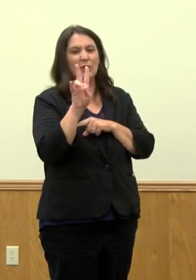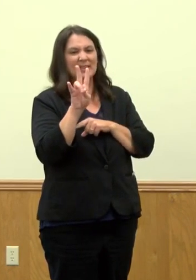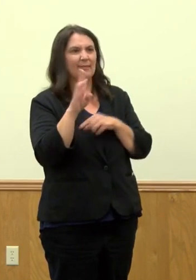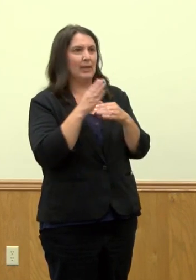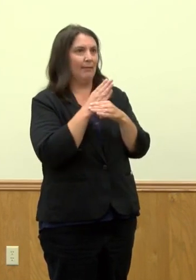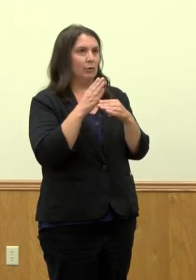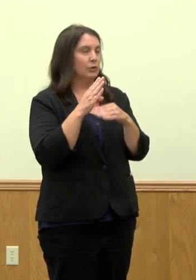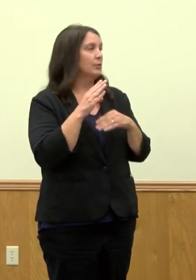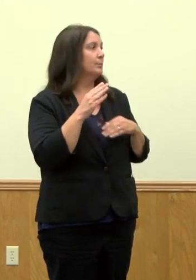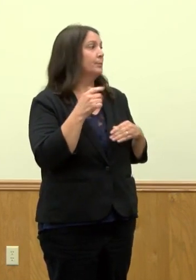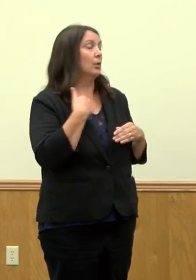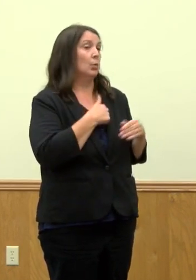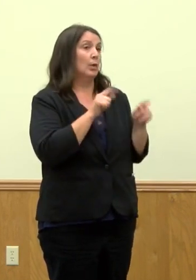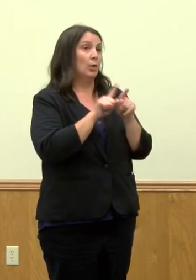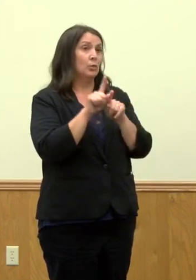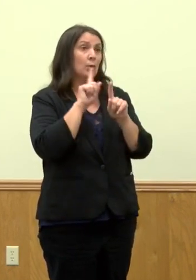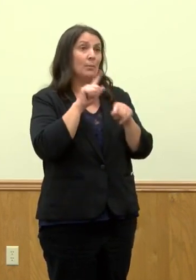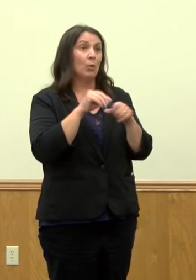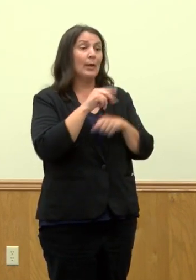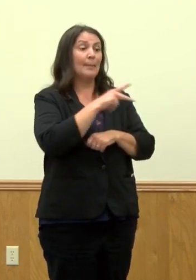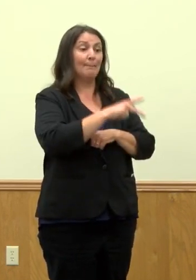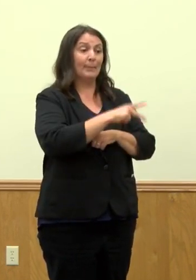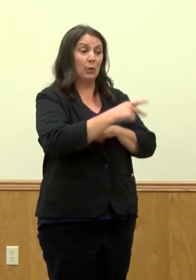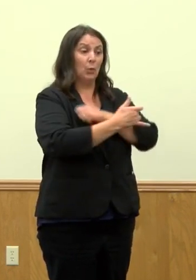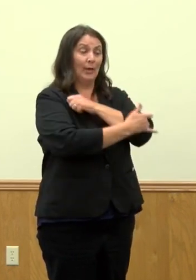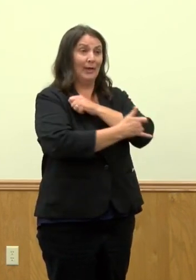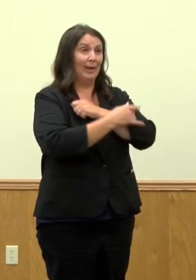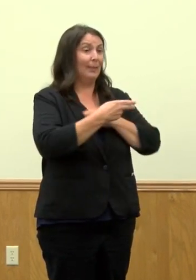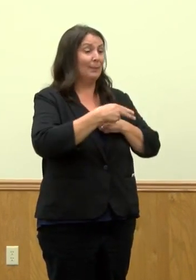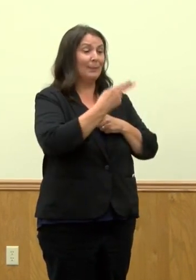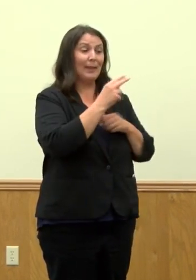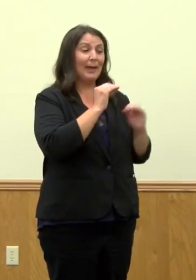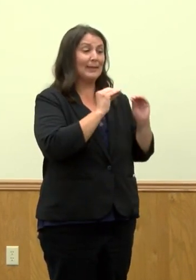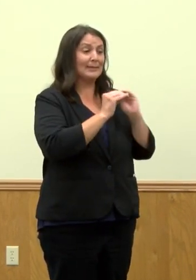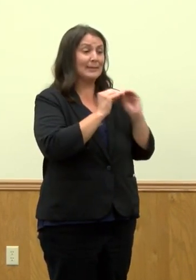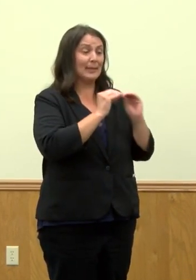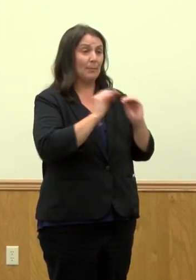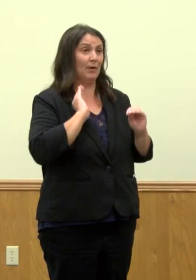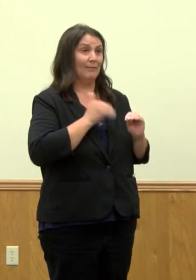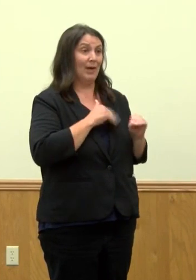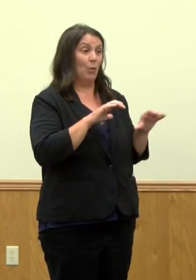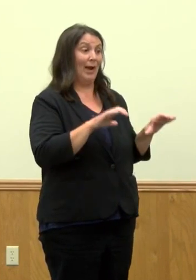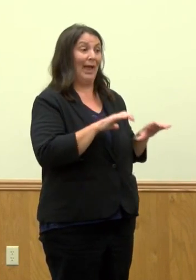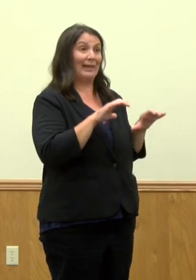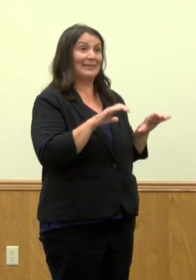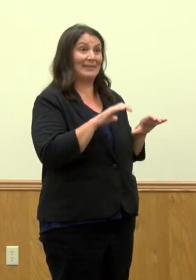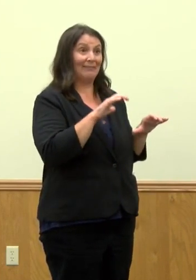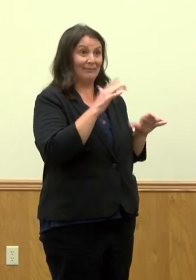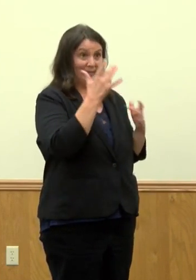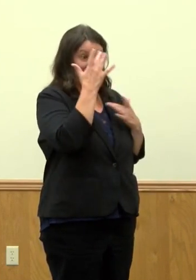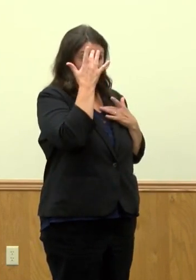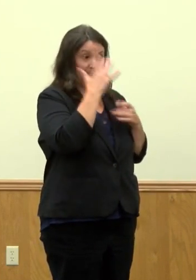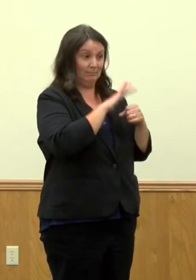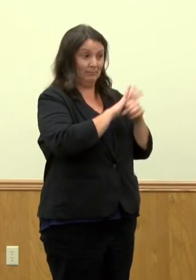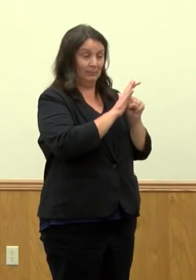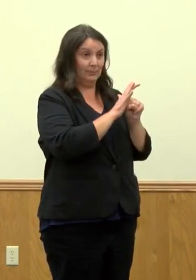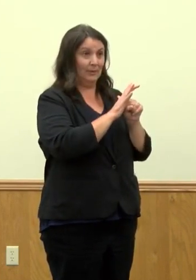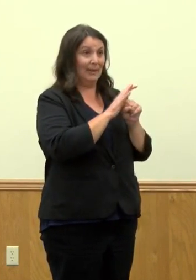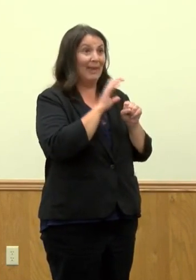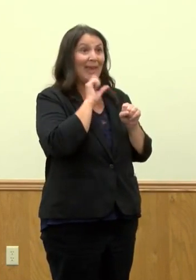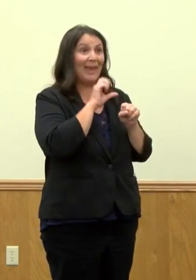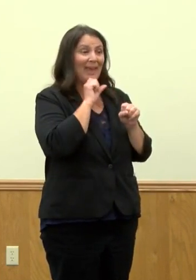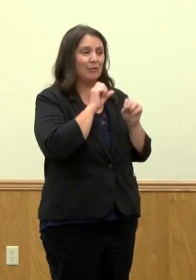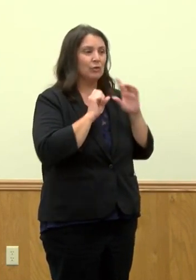We also report in Peoria County that the highest number of our active cases are amongst zero